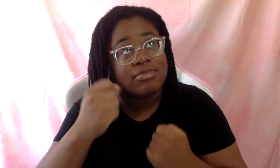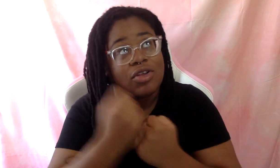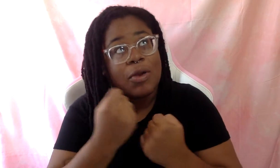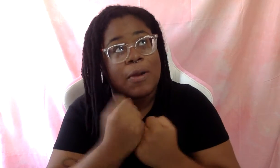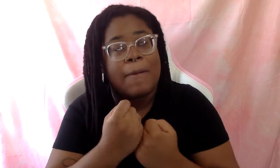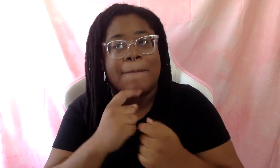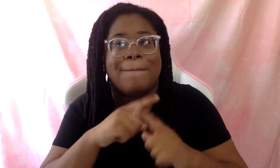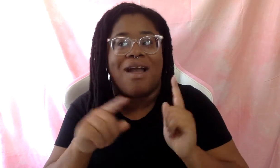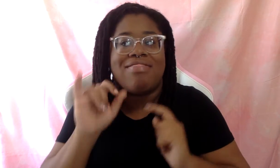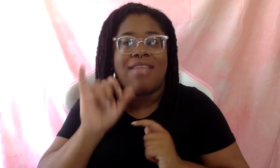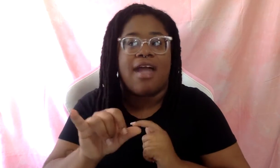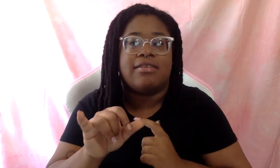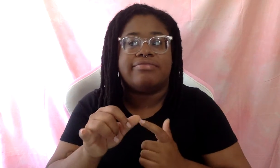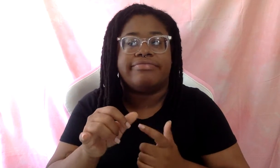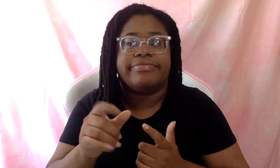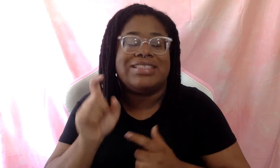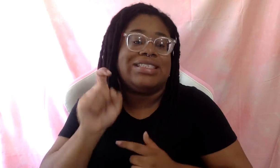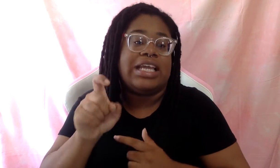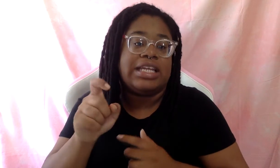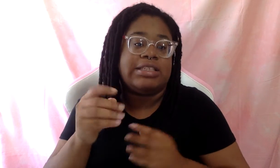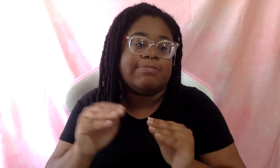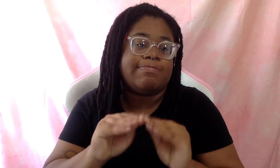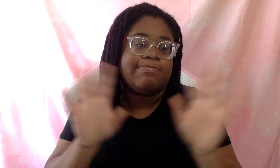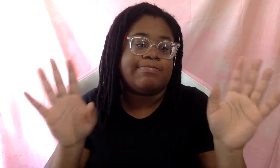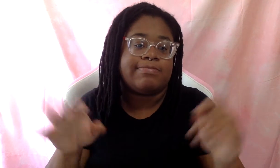is necessary. The support, um,